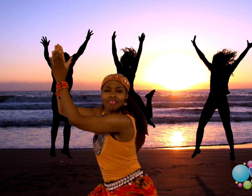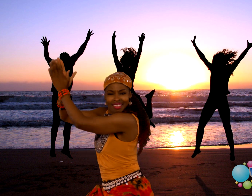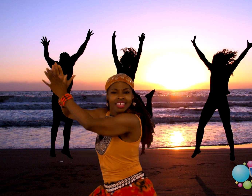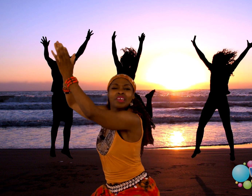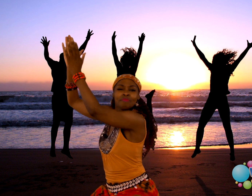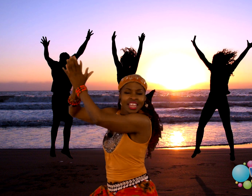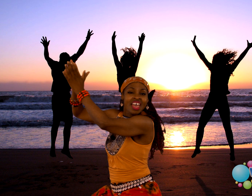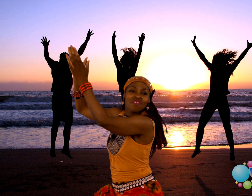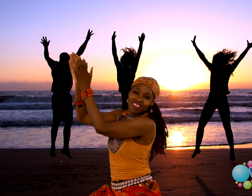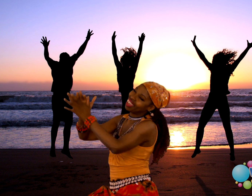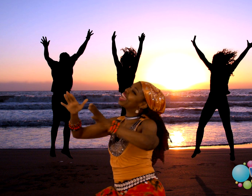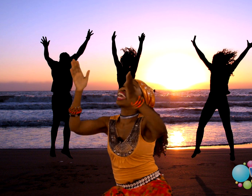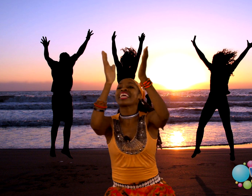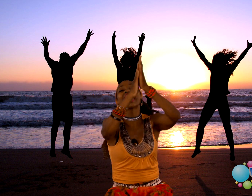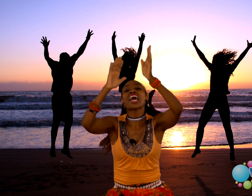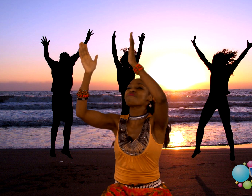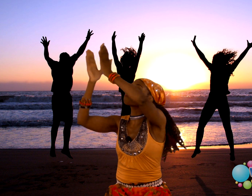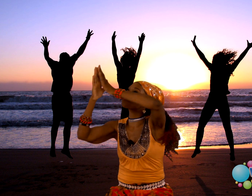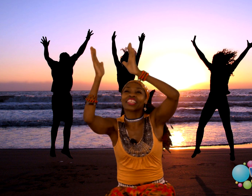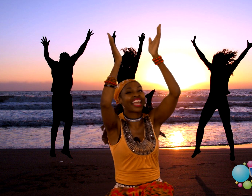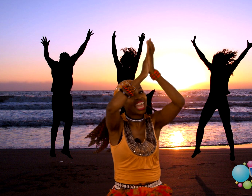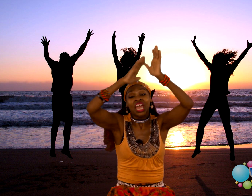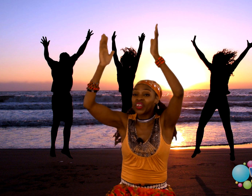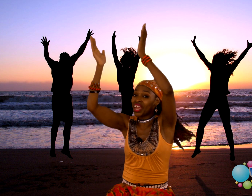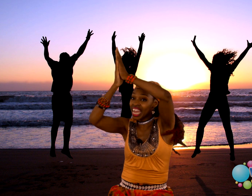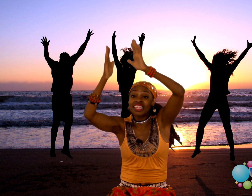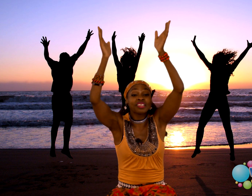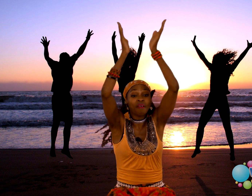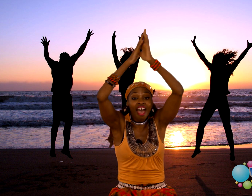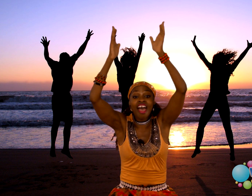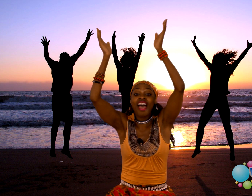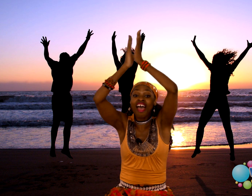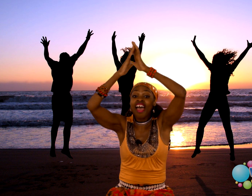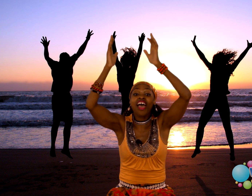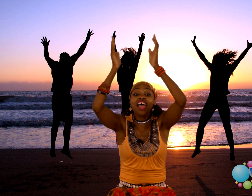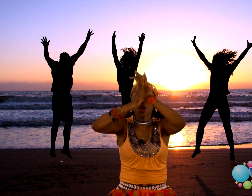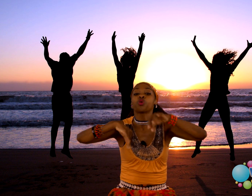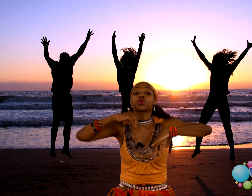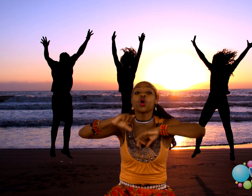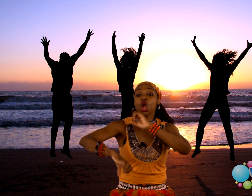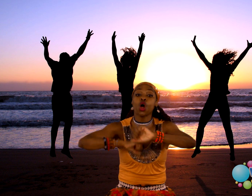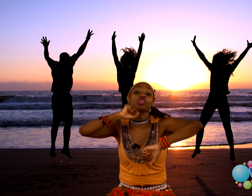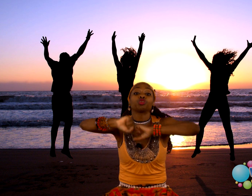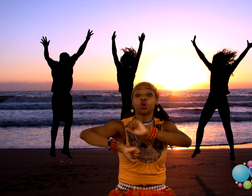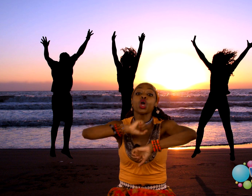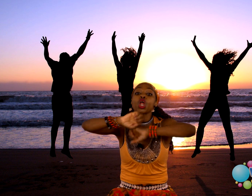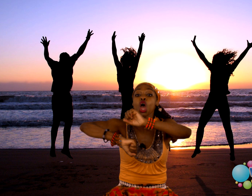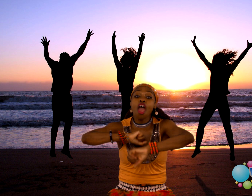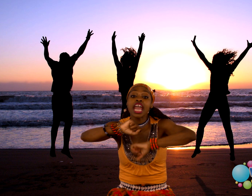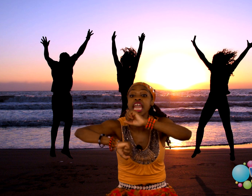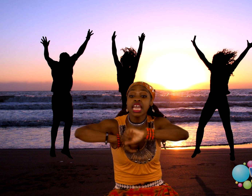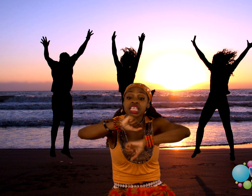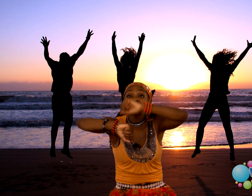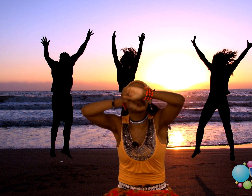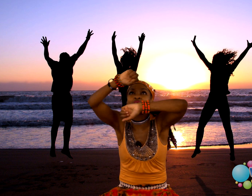them left. Clap your hands up high. I want you twirling your hands up